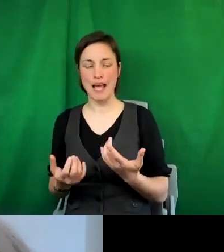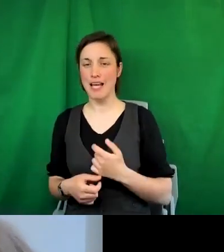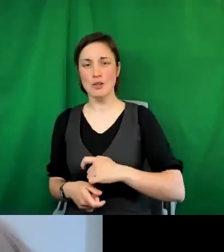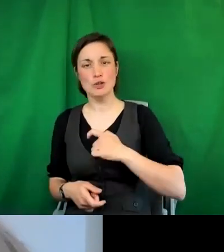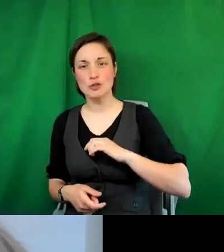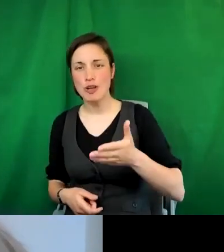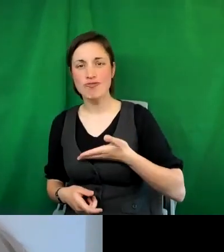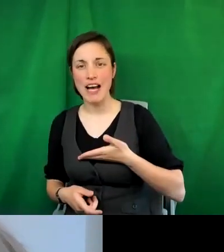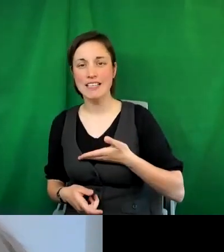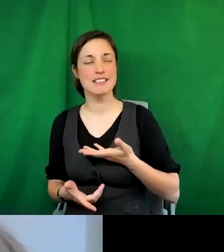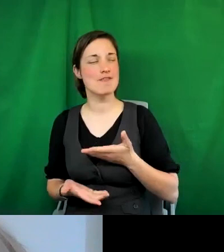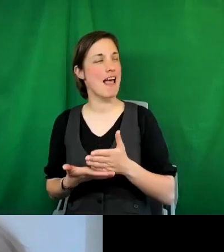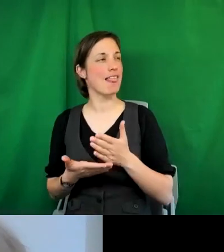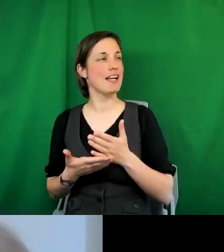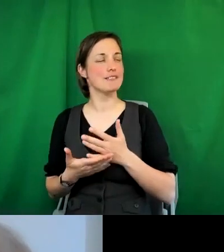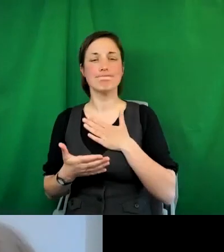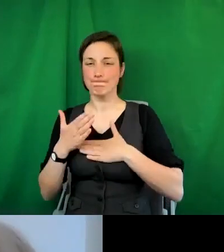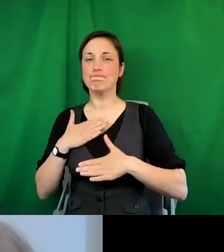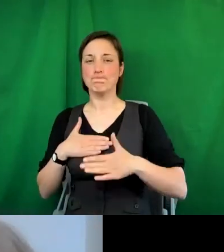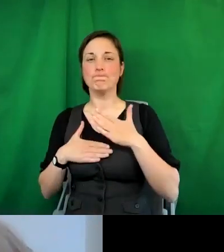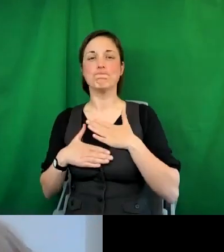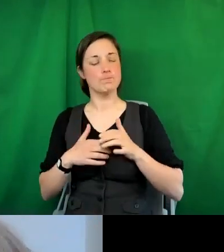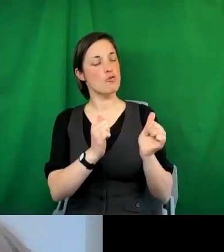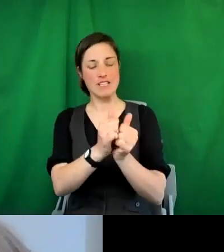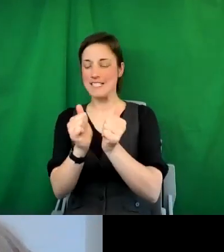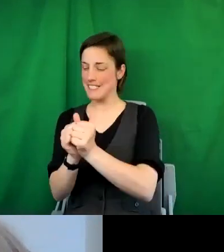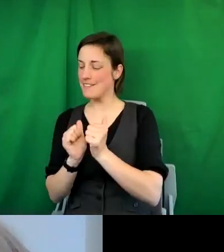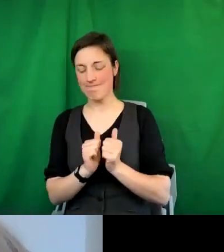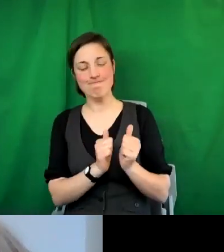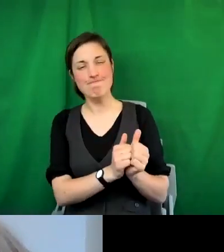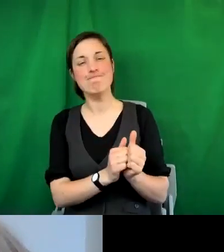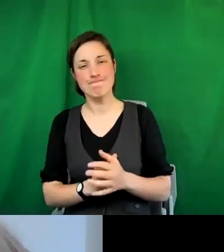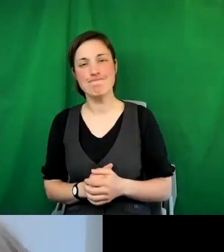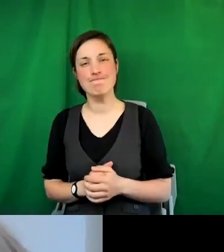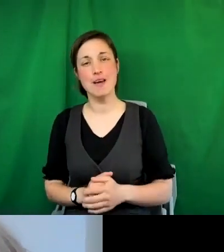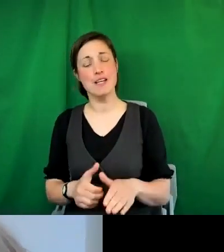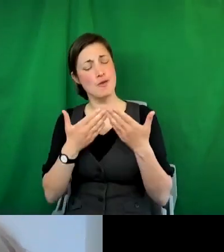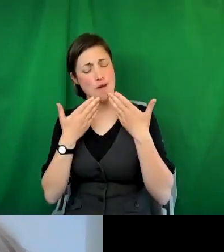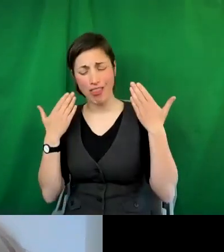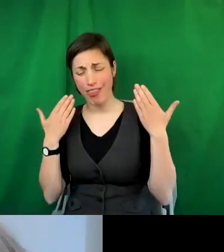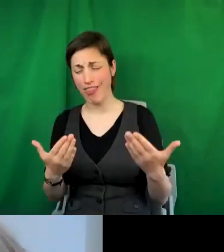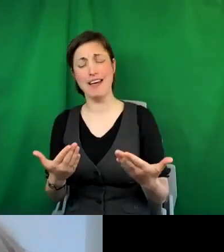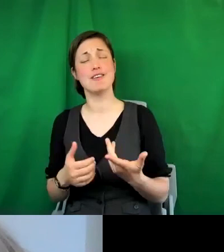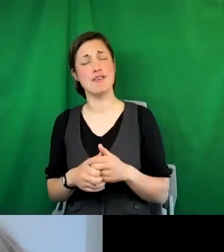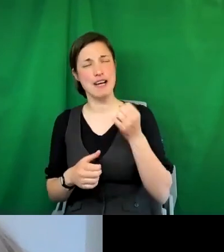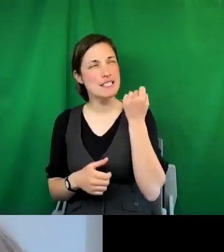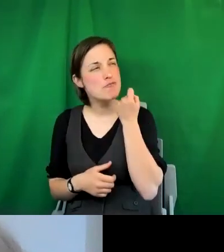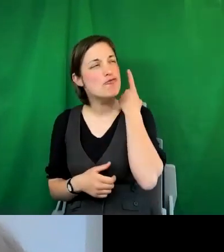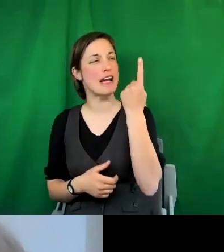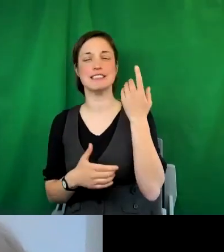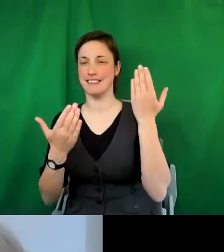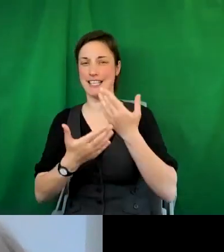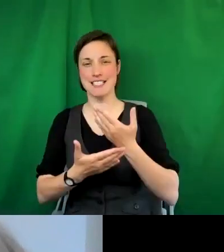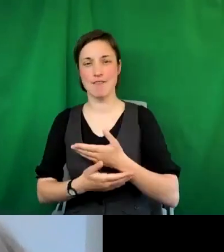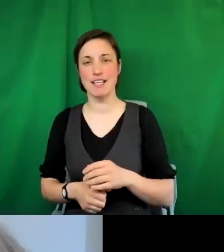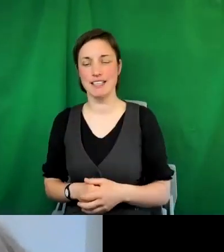really reassuring that we're all on the same page. So thank you for being so inspirational this evening. And I want to